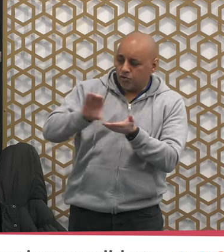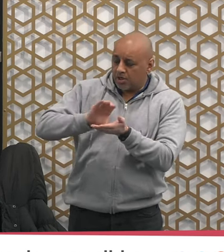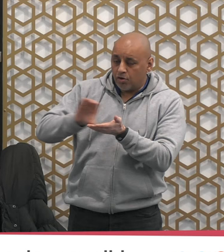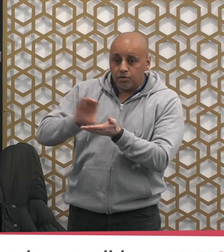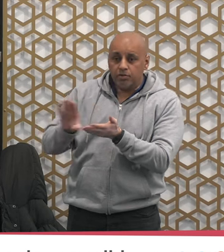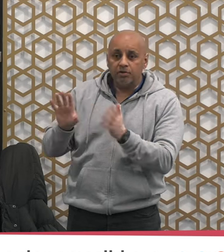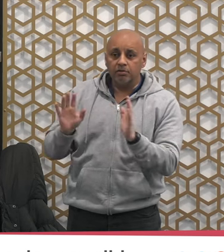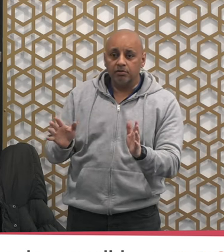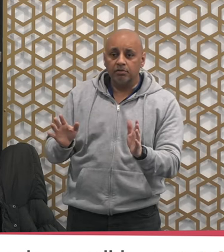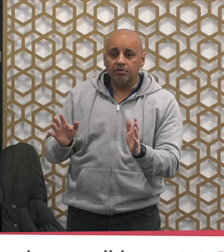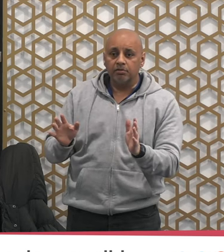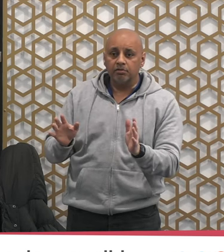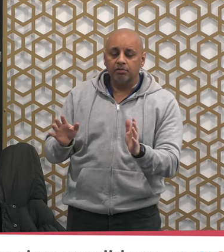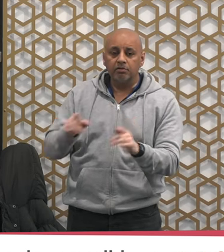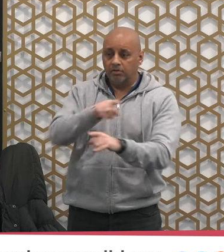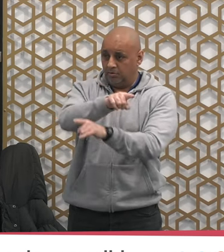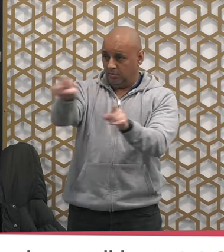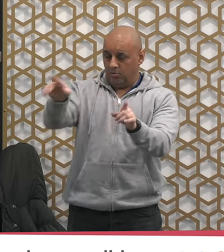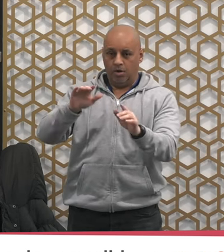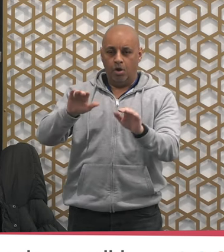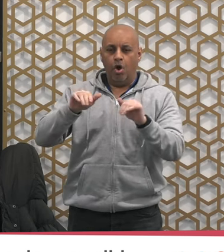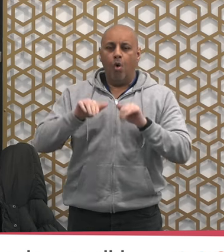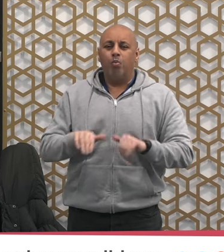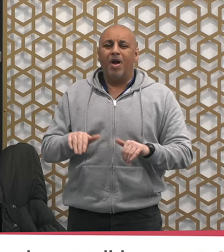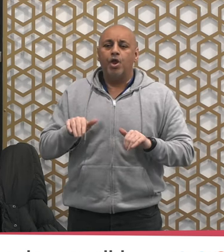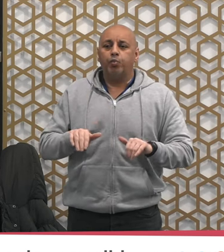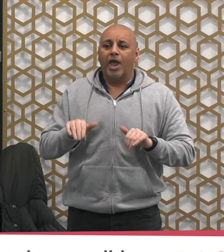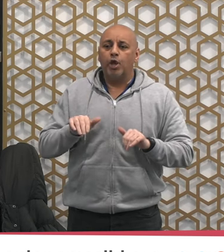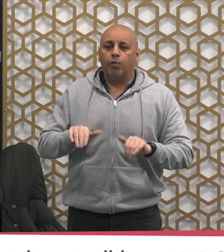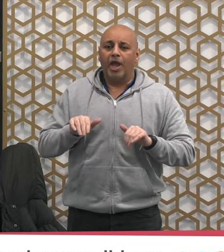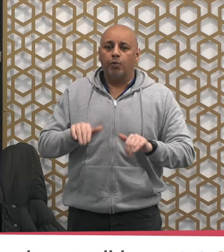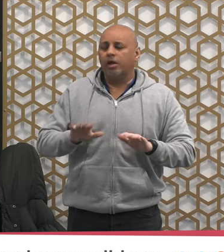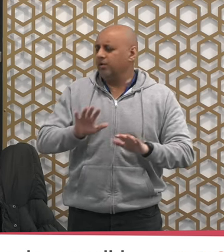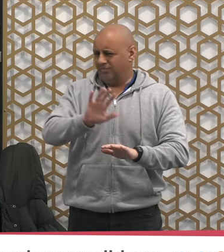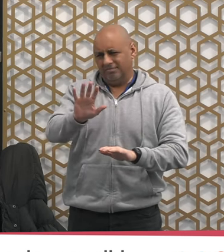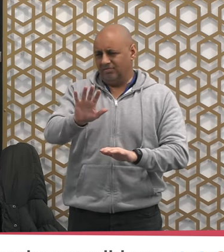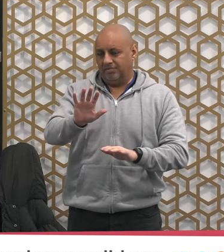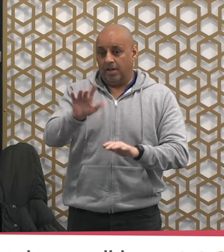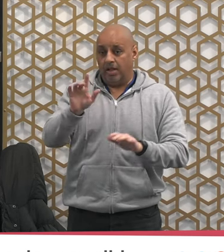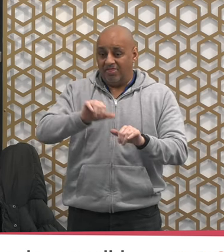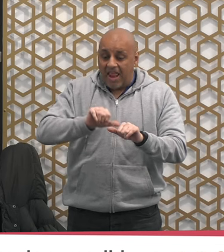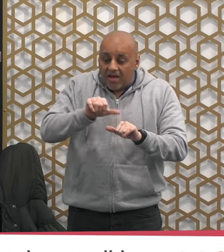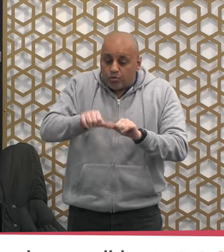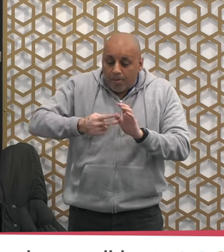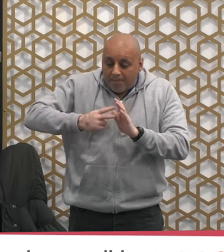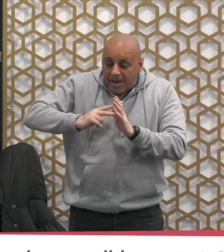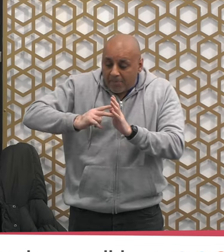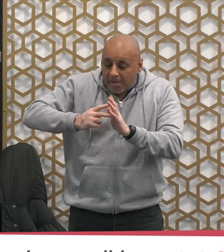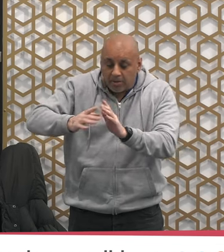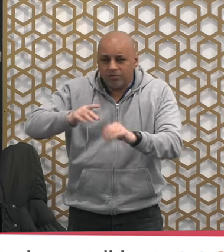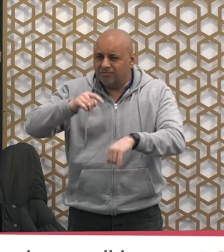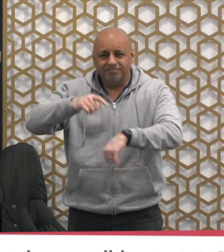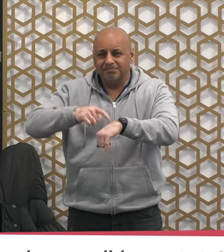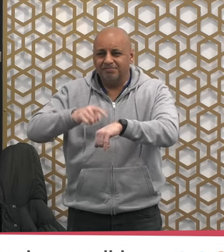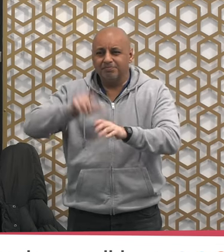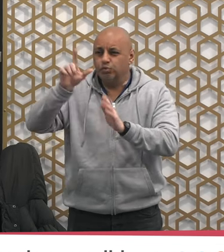don't wait until you enter into the month of Ramadan and then you start planning and particularly for those who want to pay their